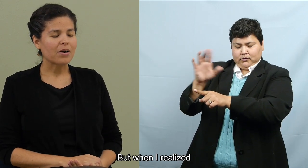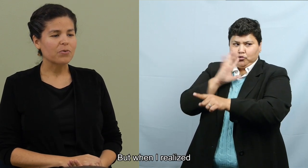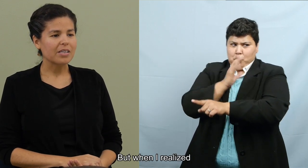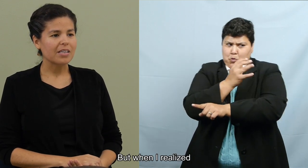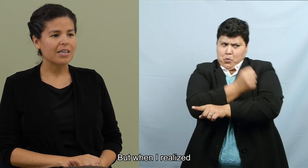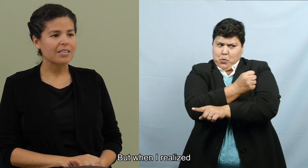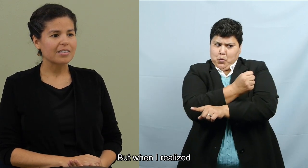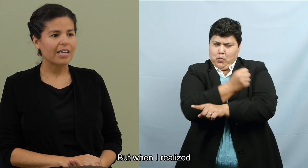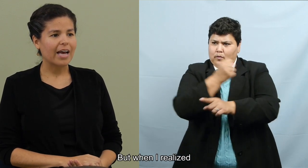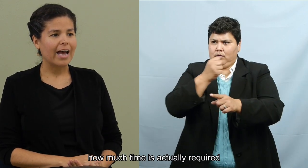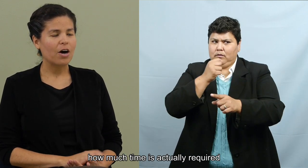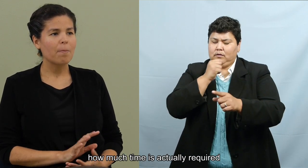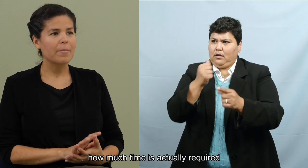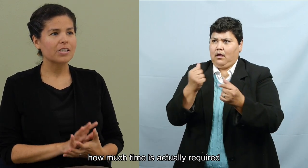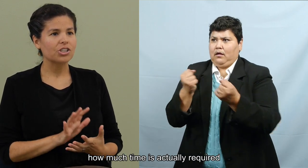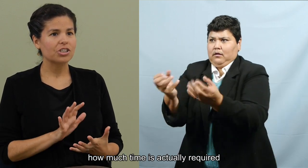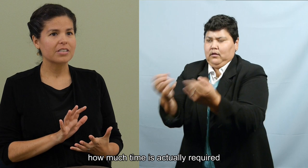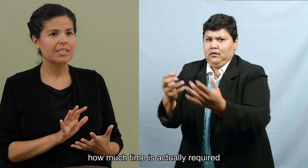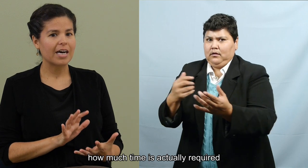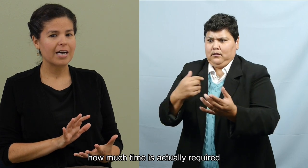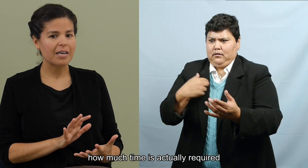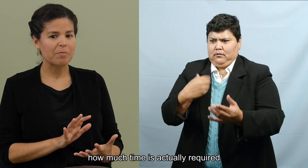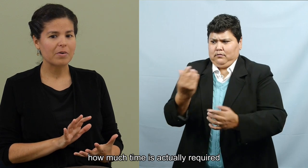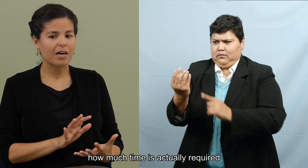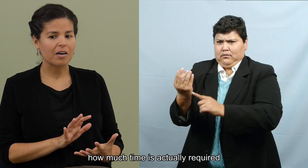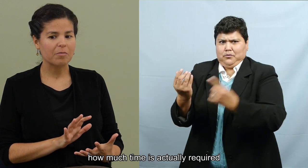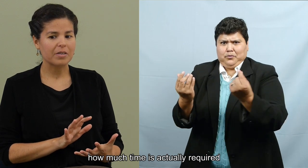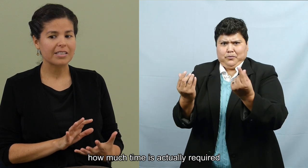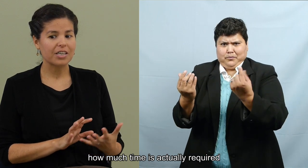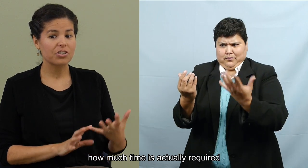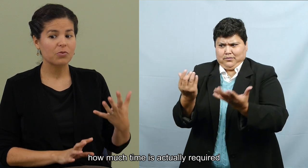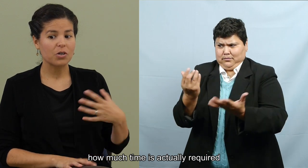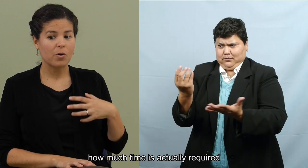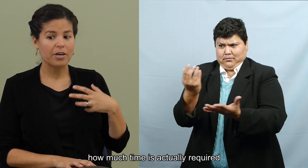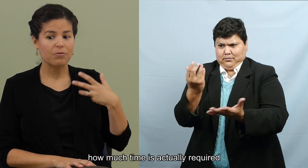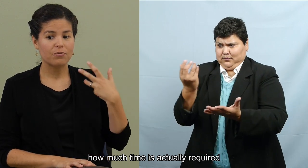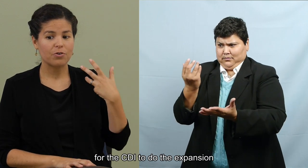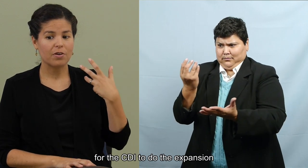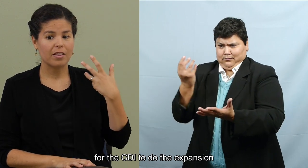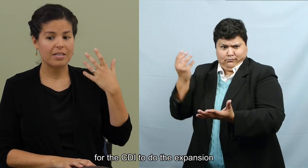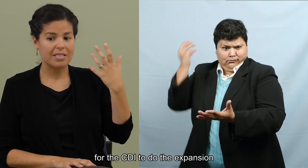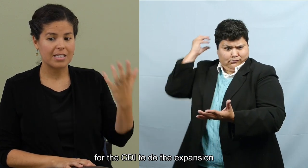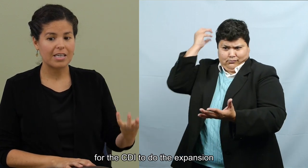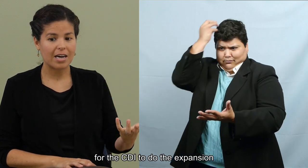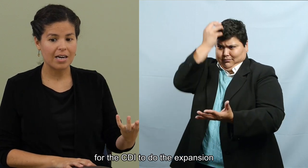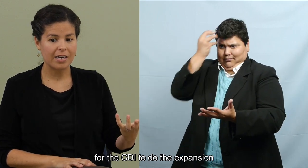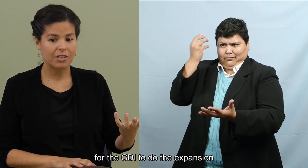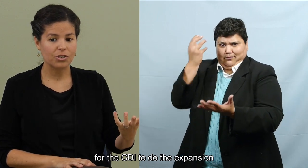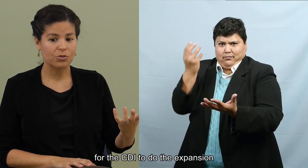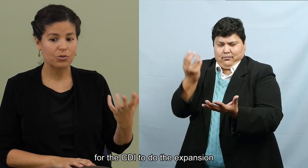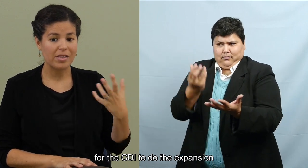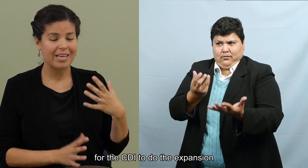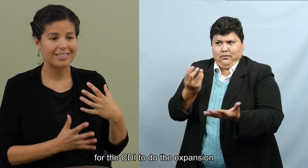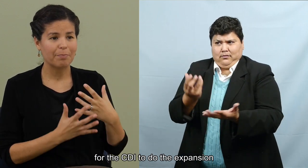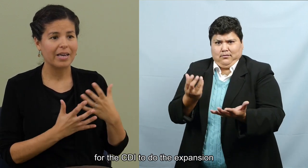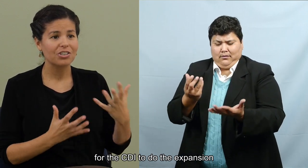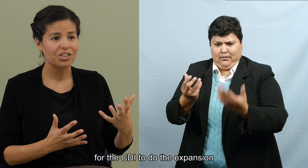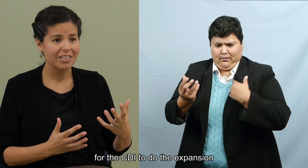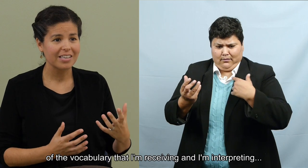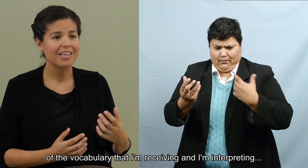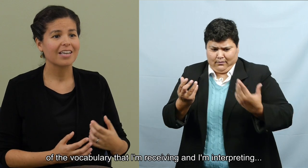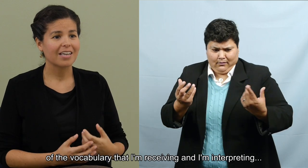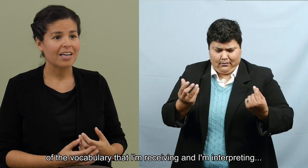But when I realized how much time is actually required for the CDI to do the